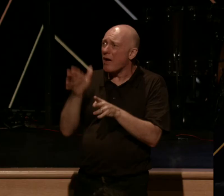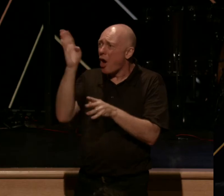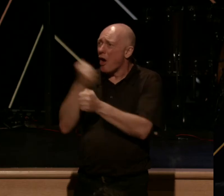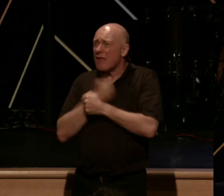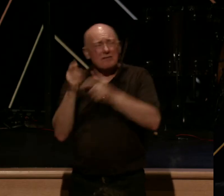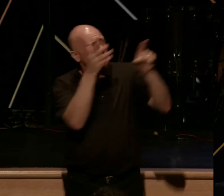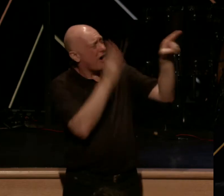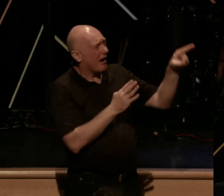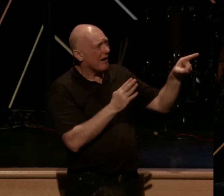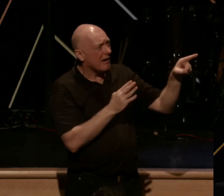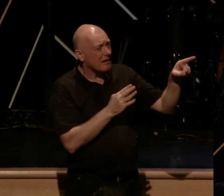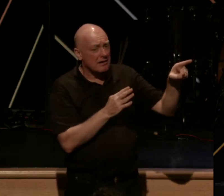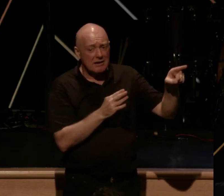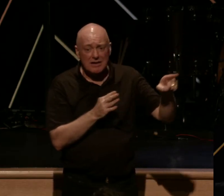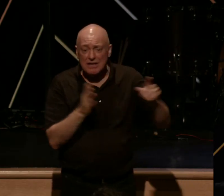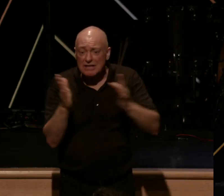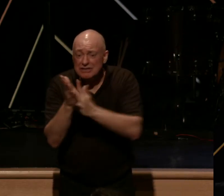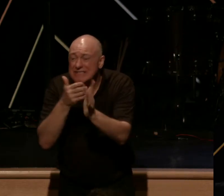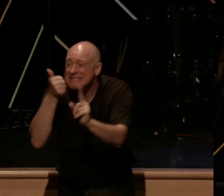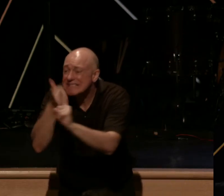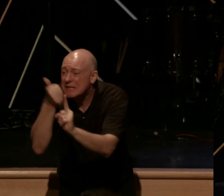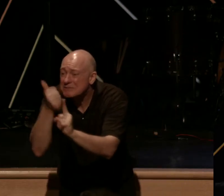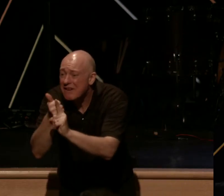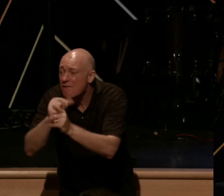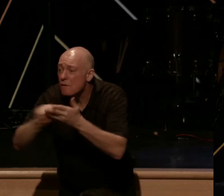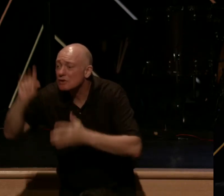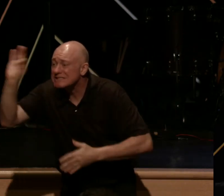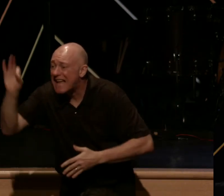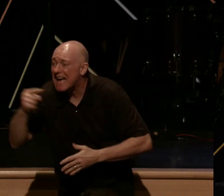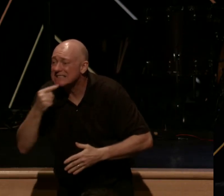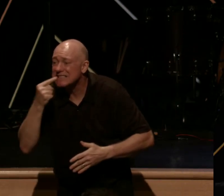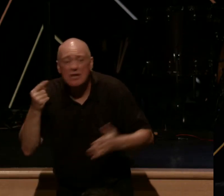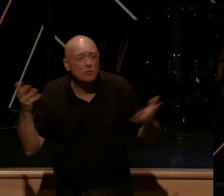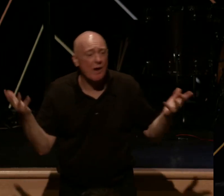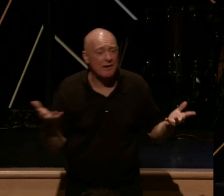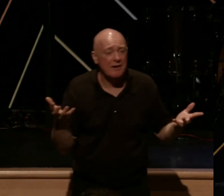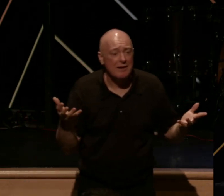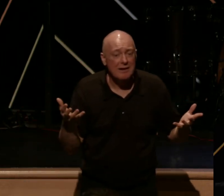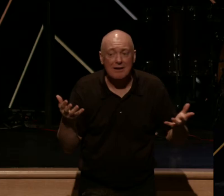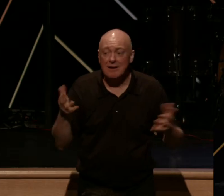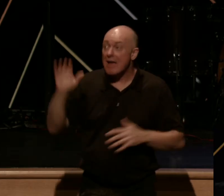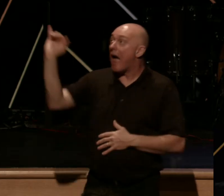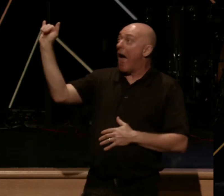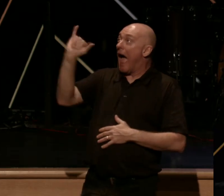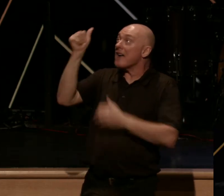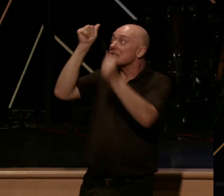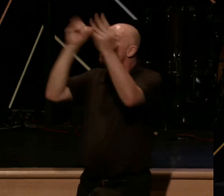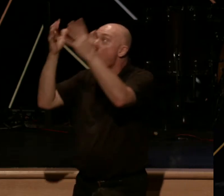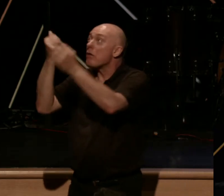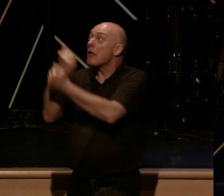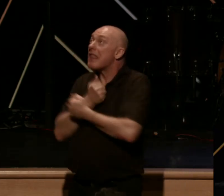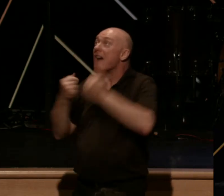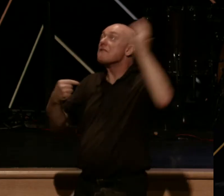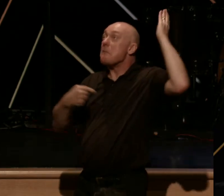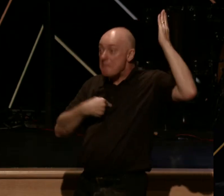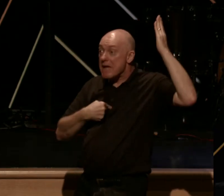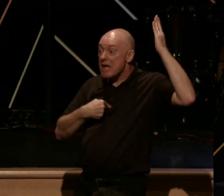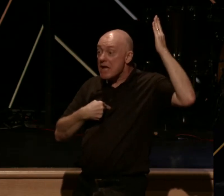Straight from the mouth of Jesus Christ. Verse 9. As the Father has loved me, so have